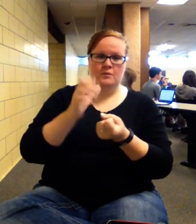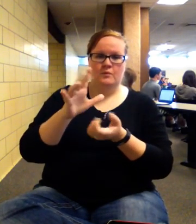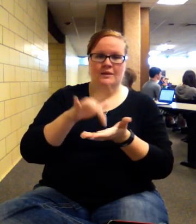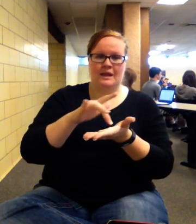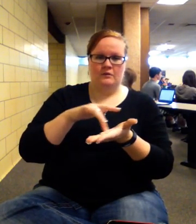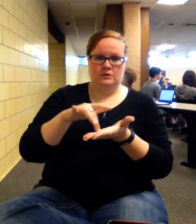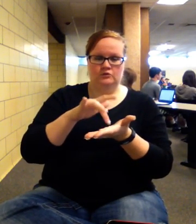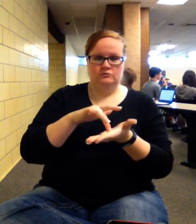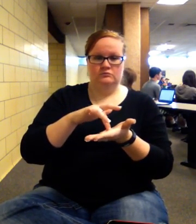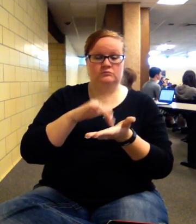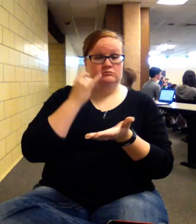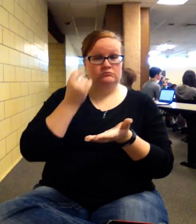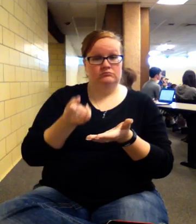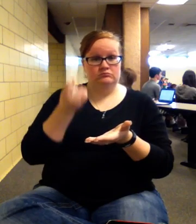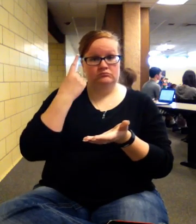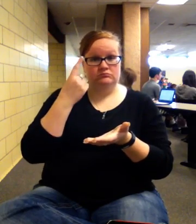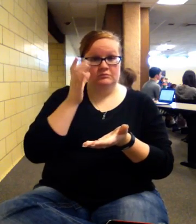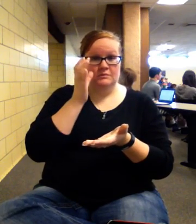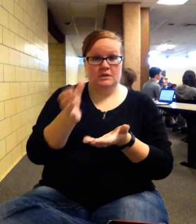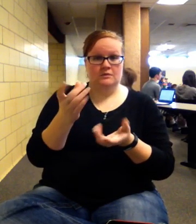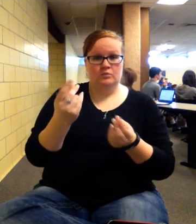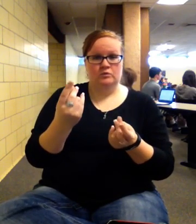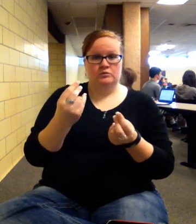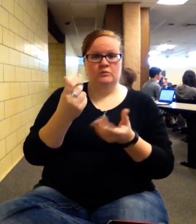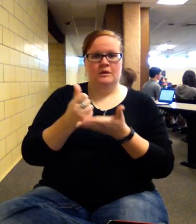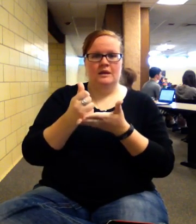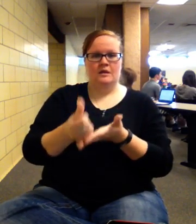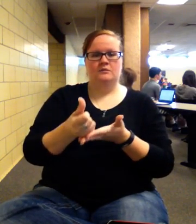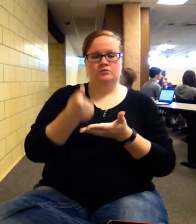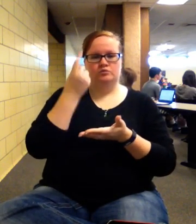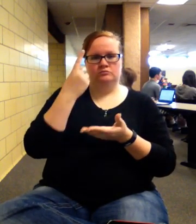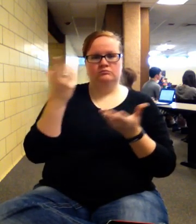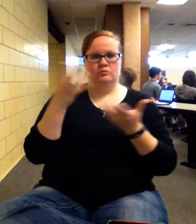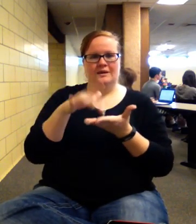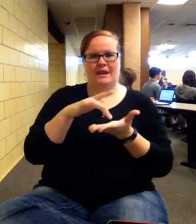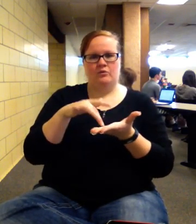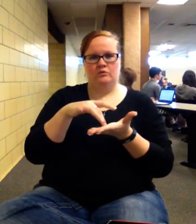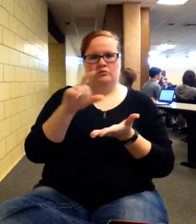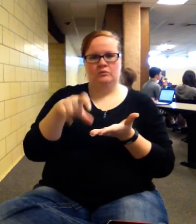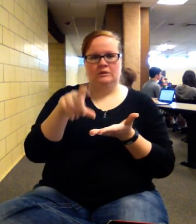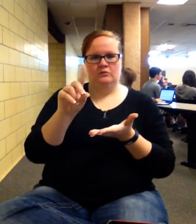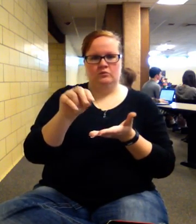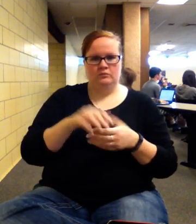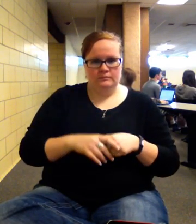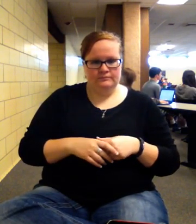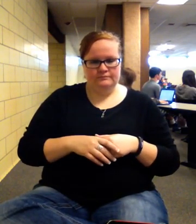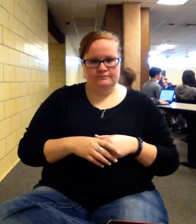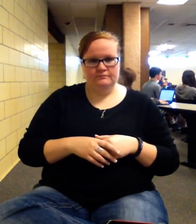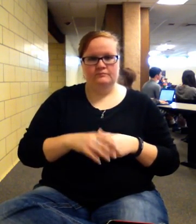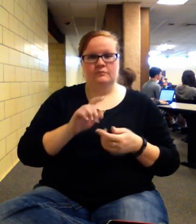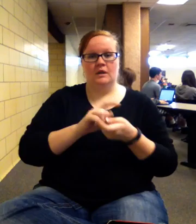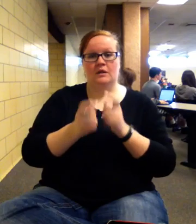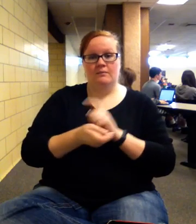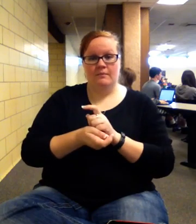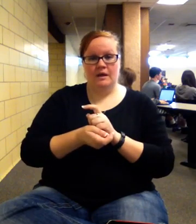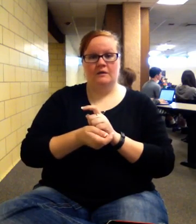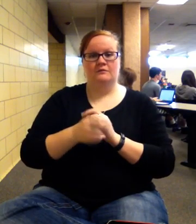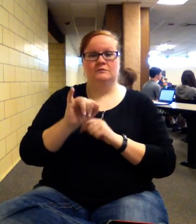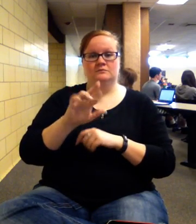if you understand the concept of what you're doing, it'll help you understand what calculation you need to do. So I'm not buying a term rate of return. As I get the